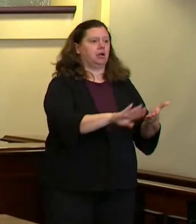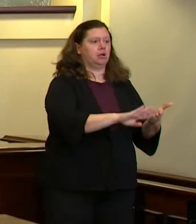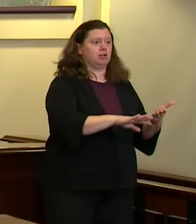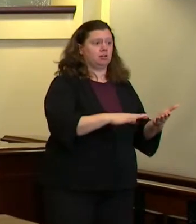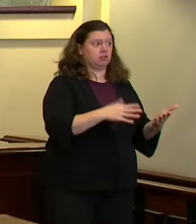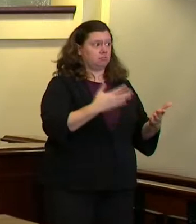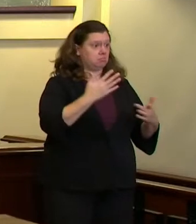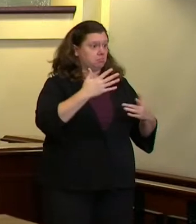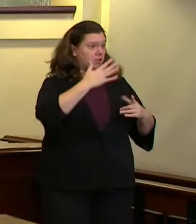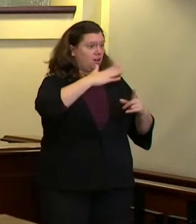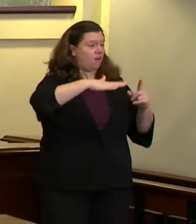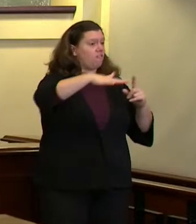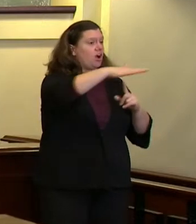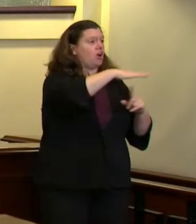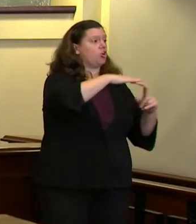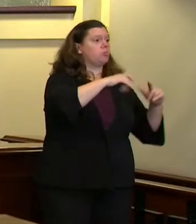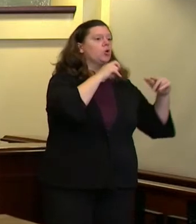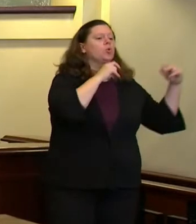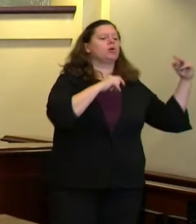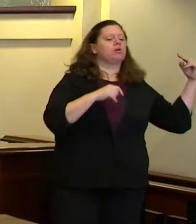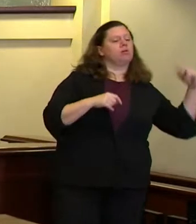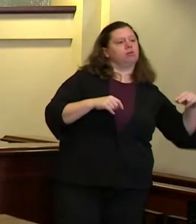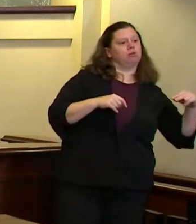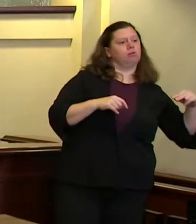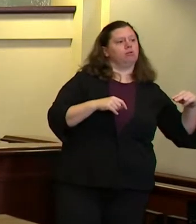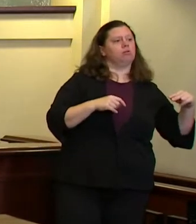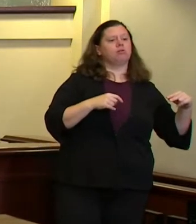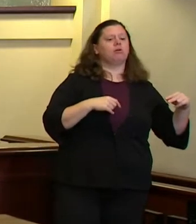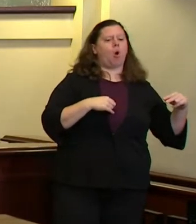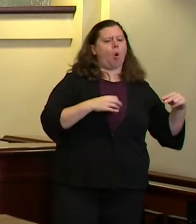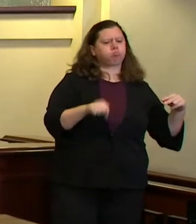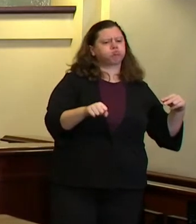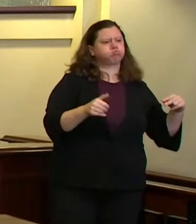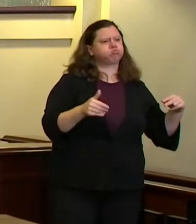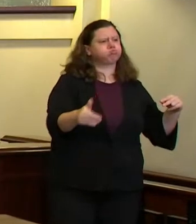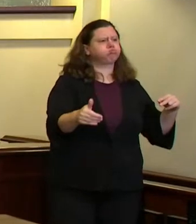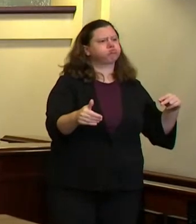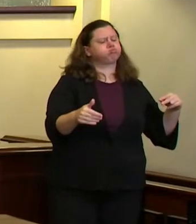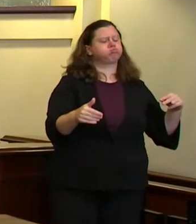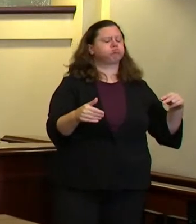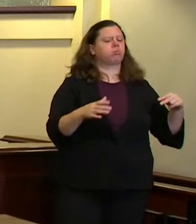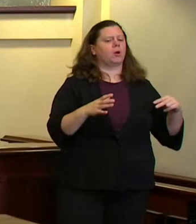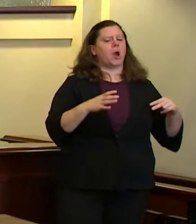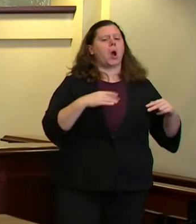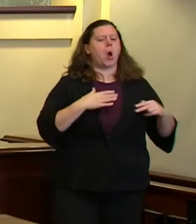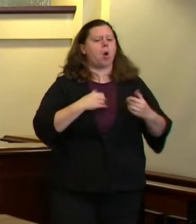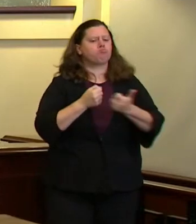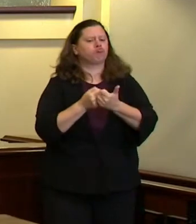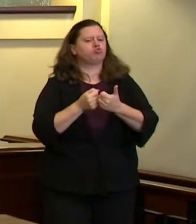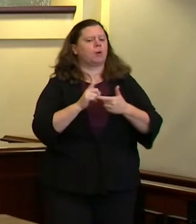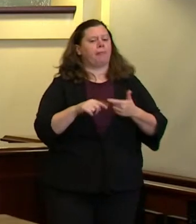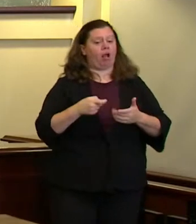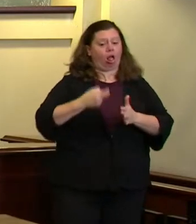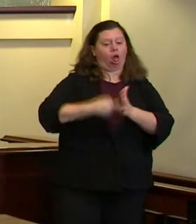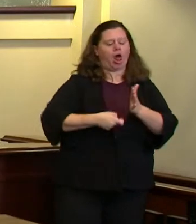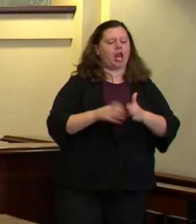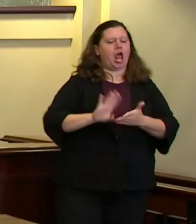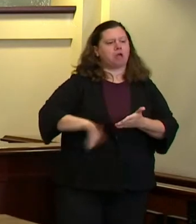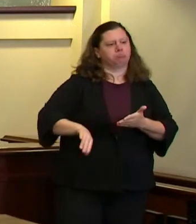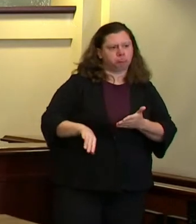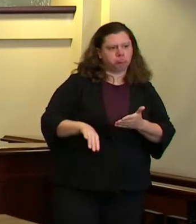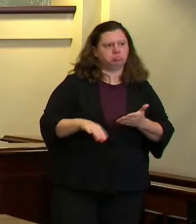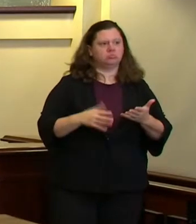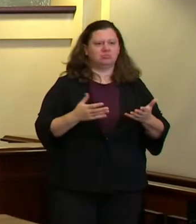environmental overlays that people have long supported here but maybe in the interest of getting people in housing quickly and